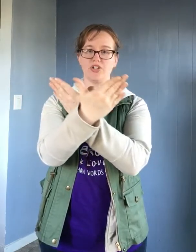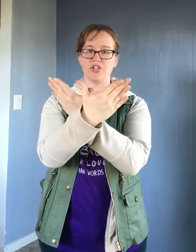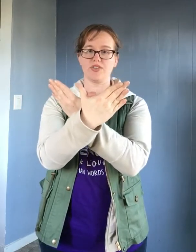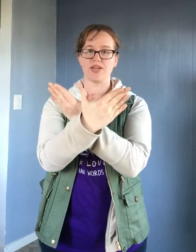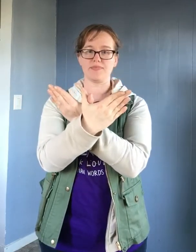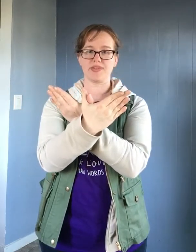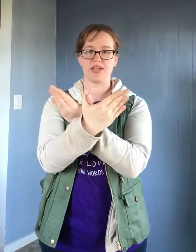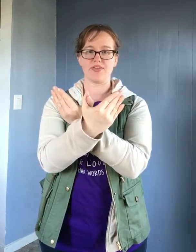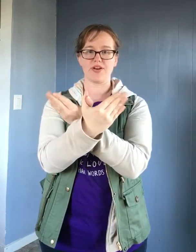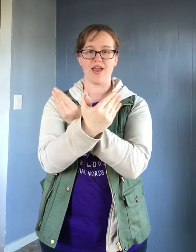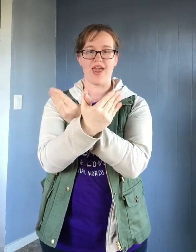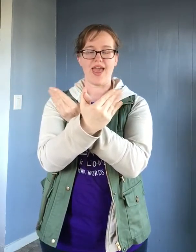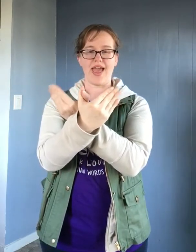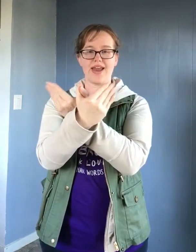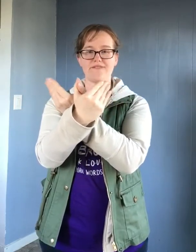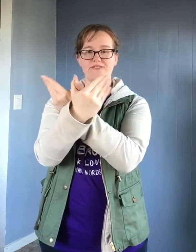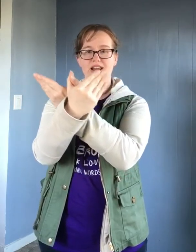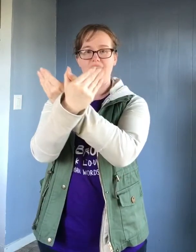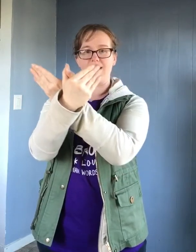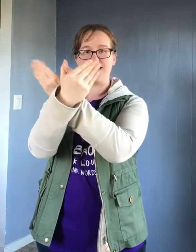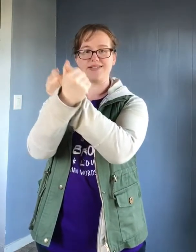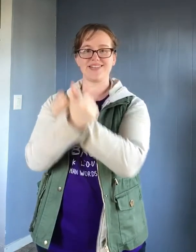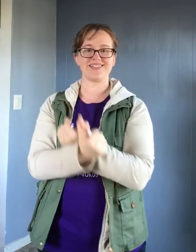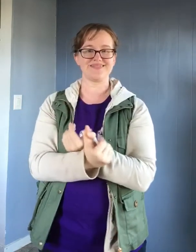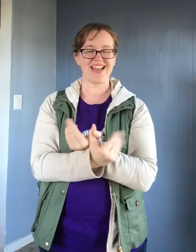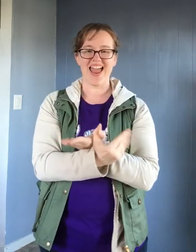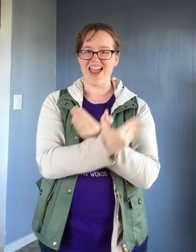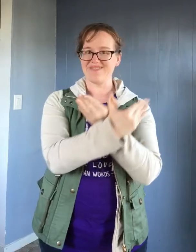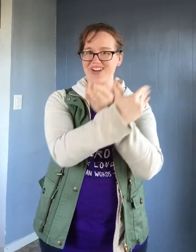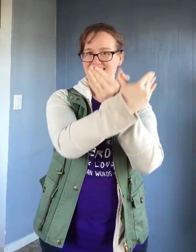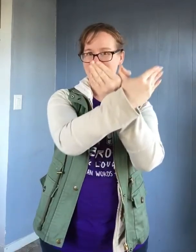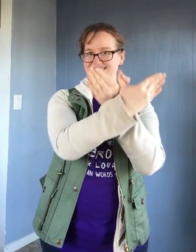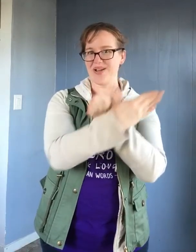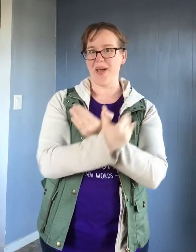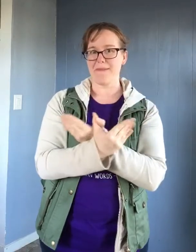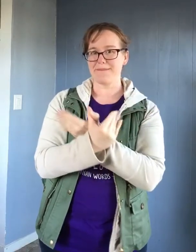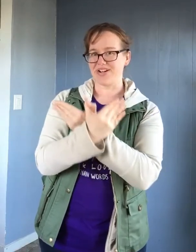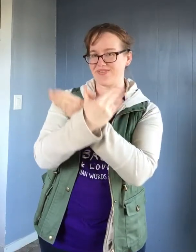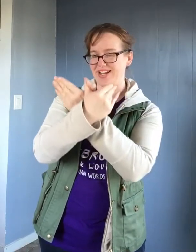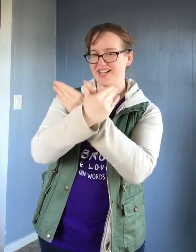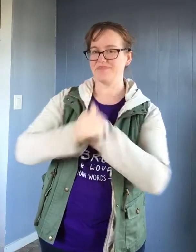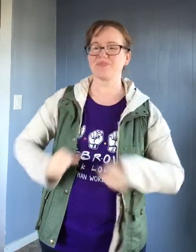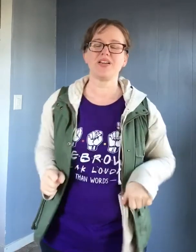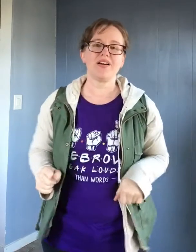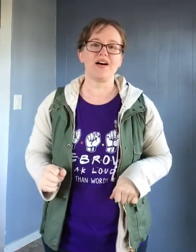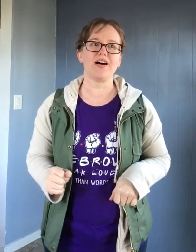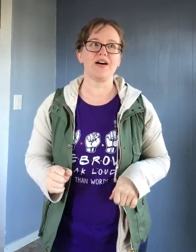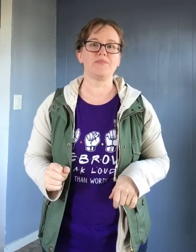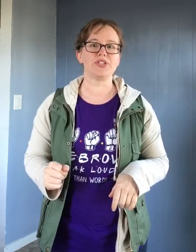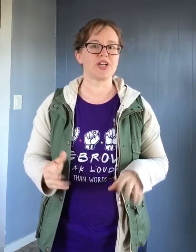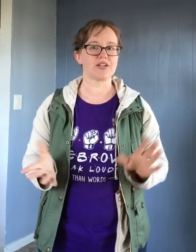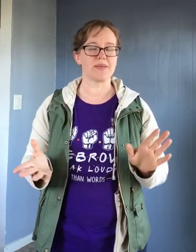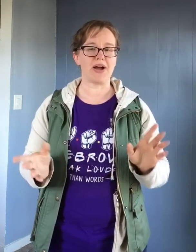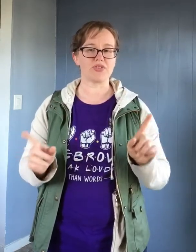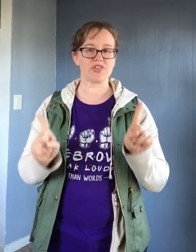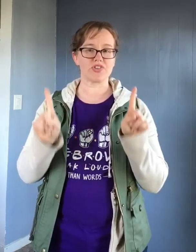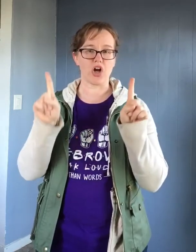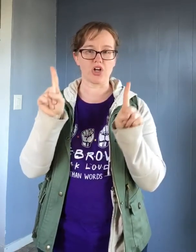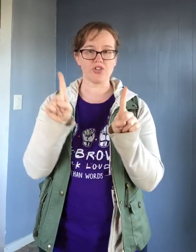hook your thumbs together. And it flies. It flies. Butterfly. Um, we talked about stars.